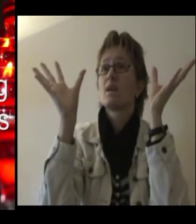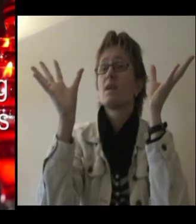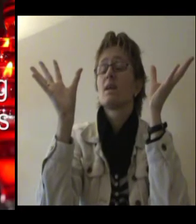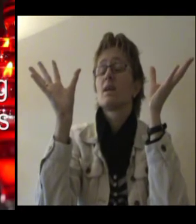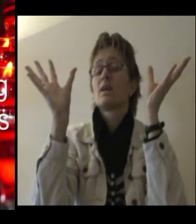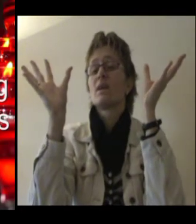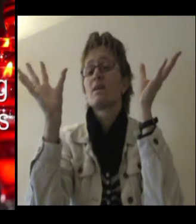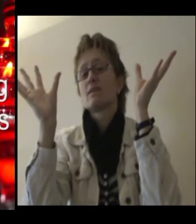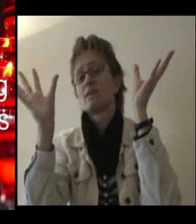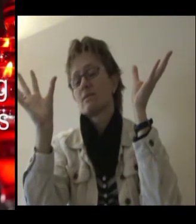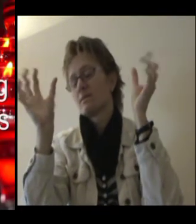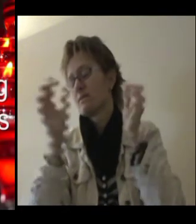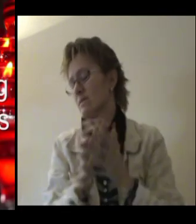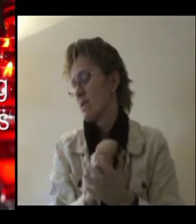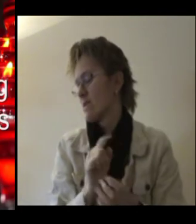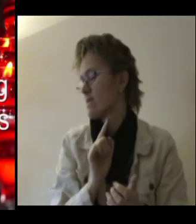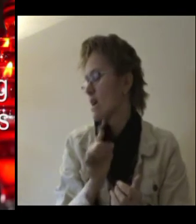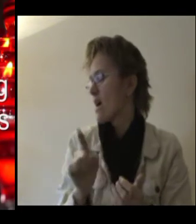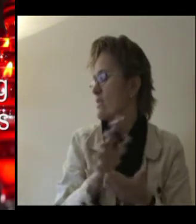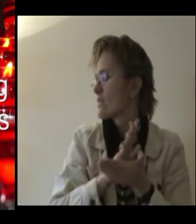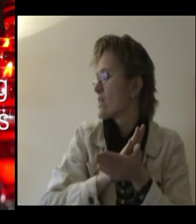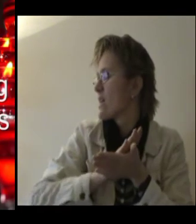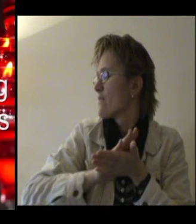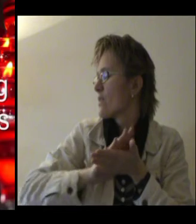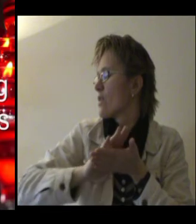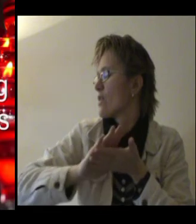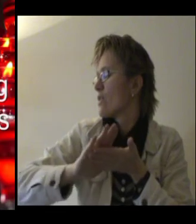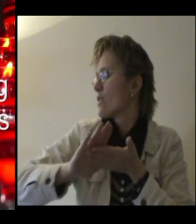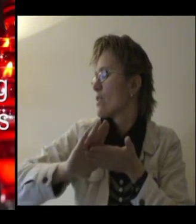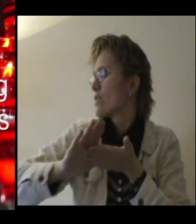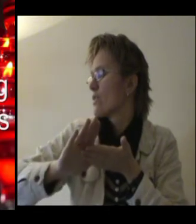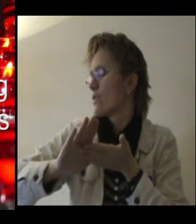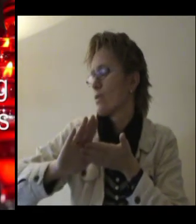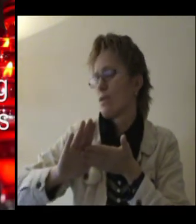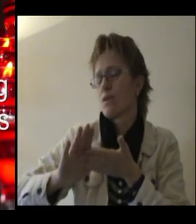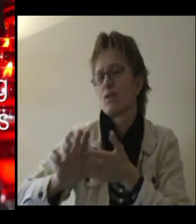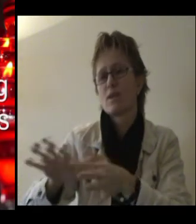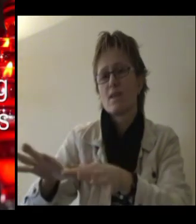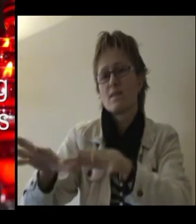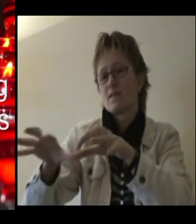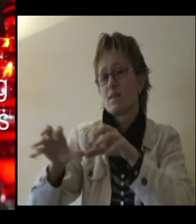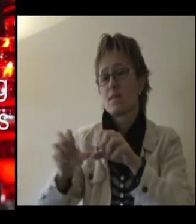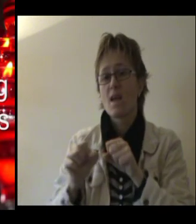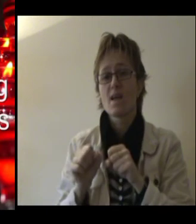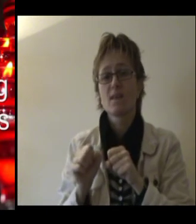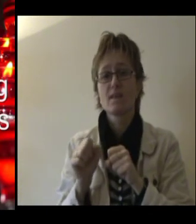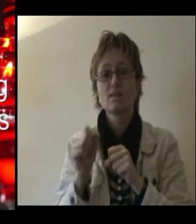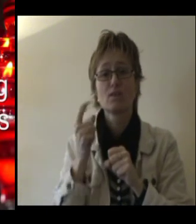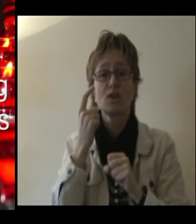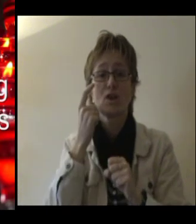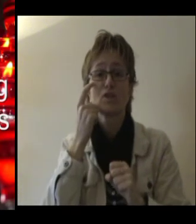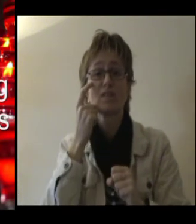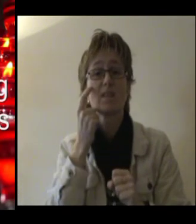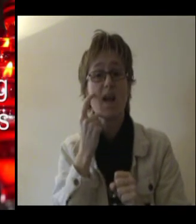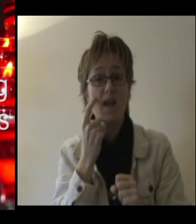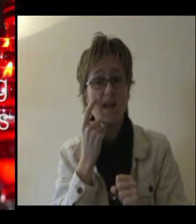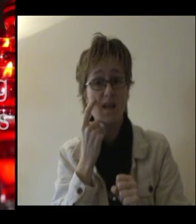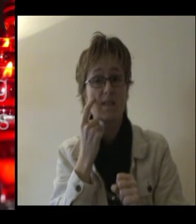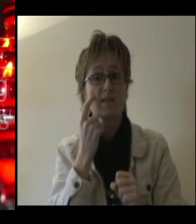That never takes the chance